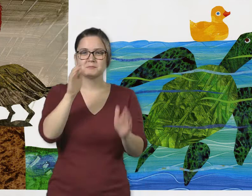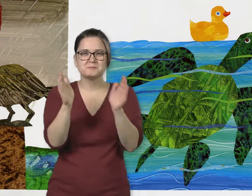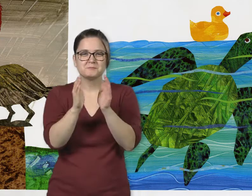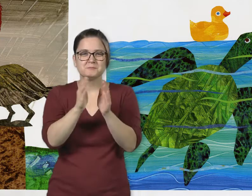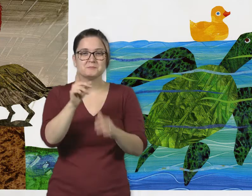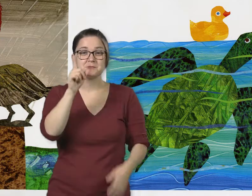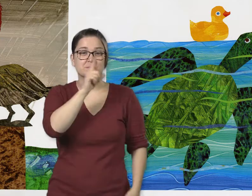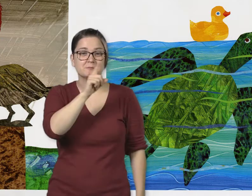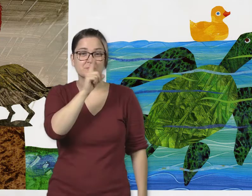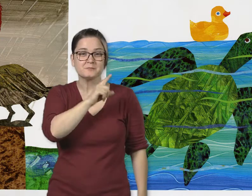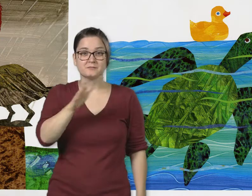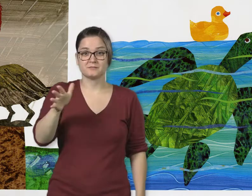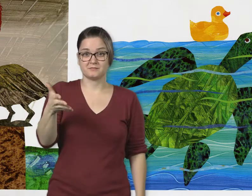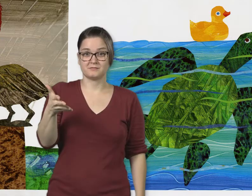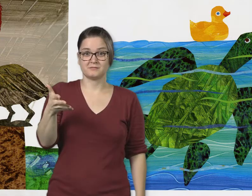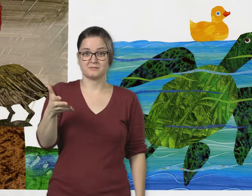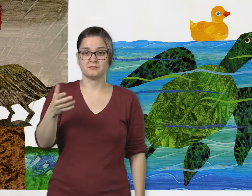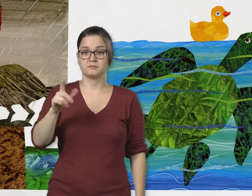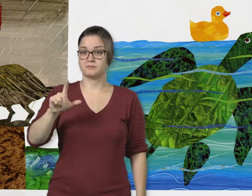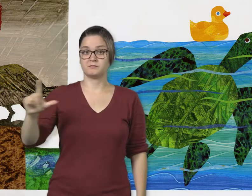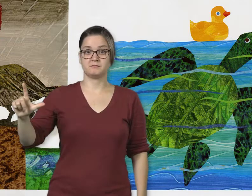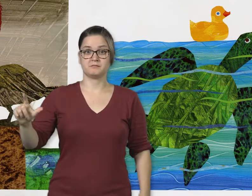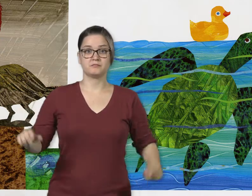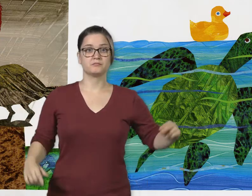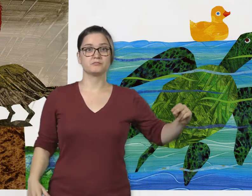The fifth little rubber duck drifts to the left.